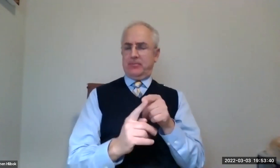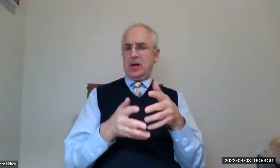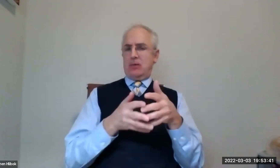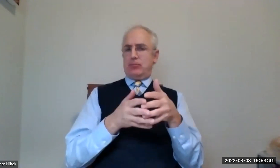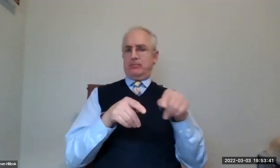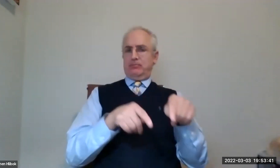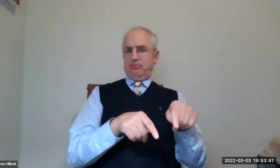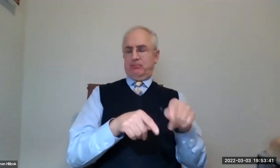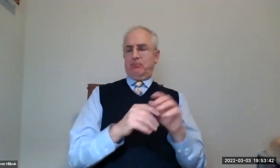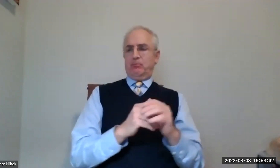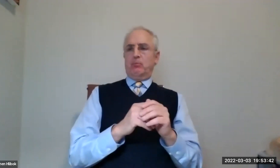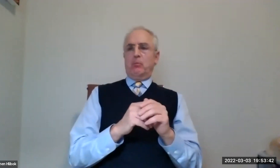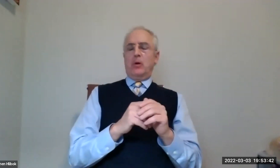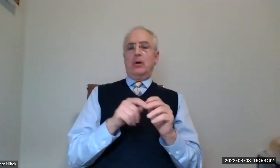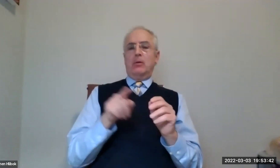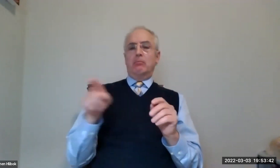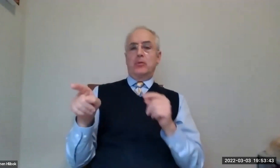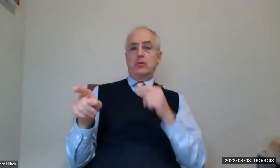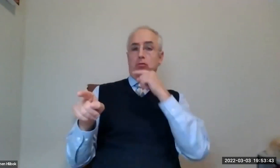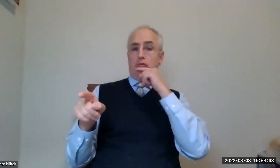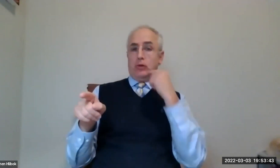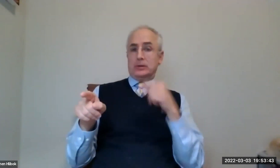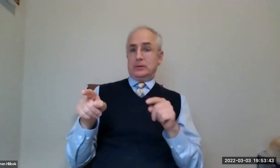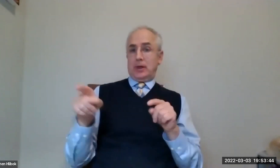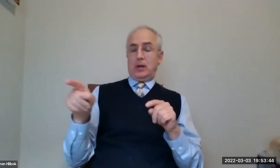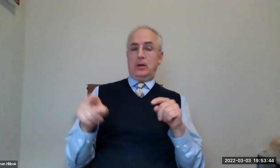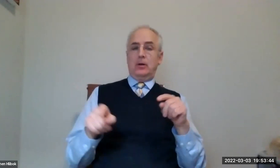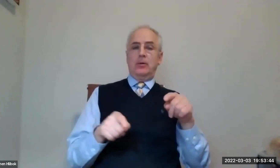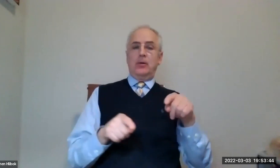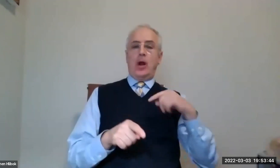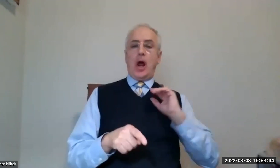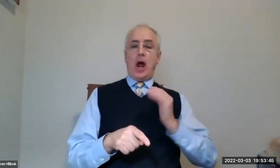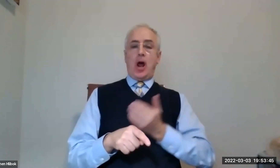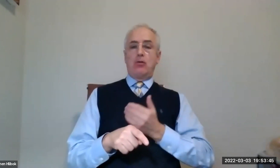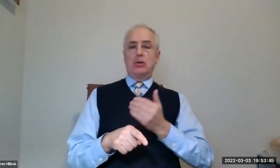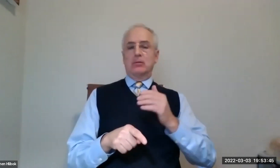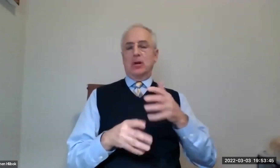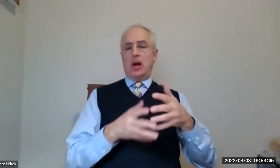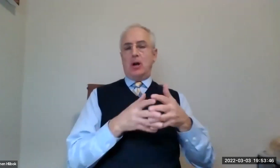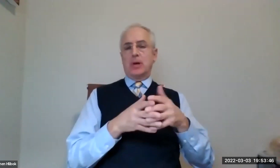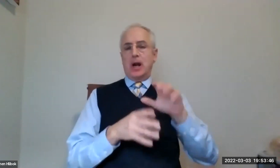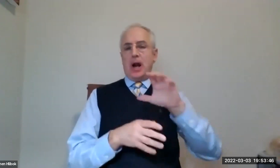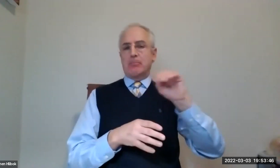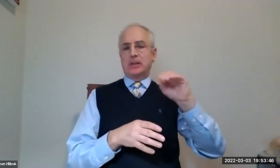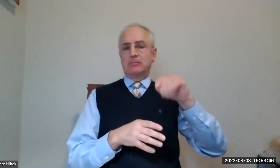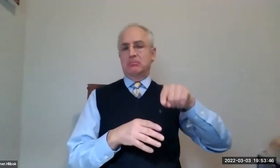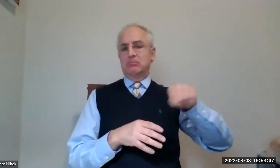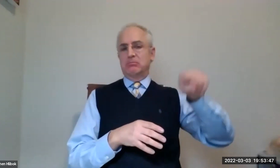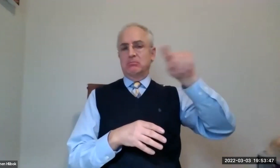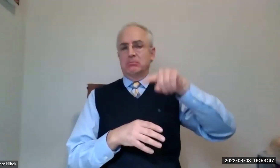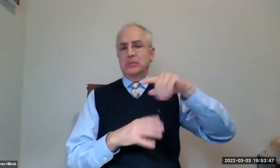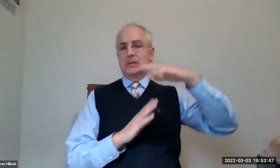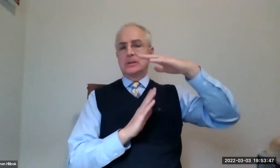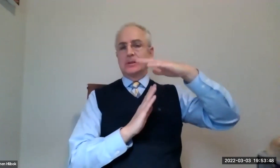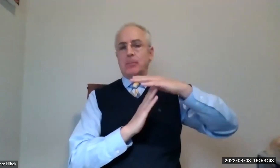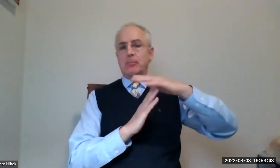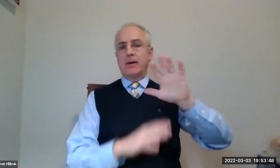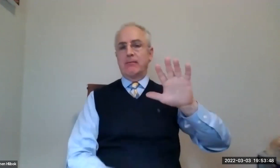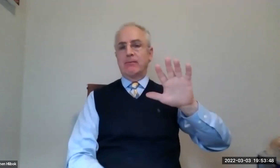and how it affects the economy and the people there and here. So American companies